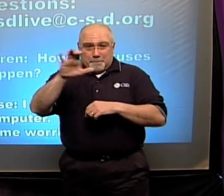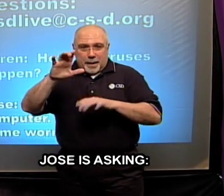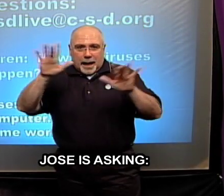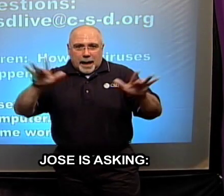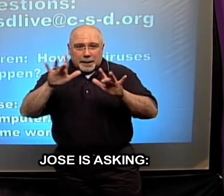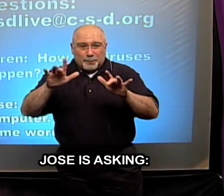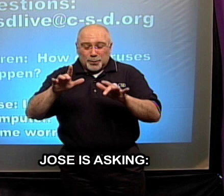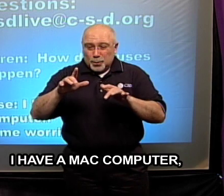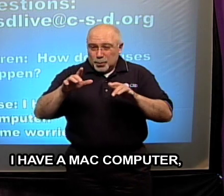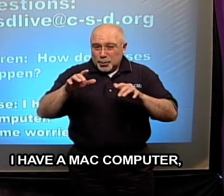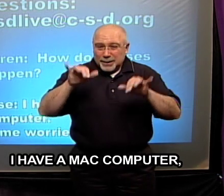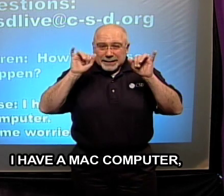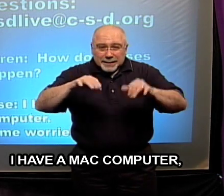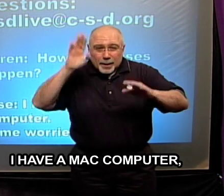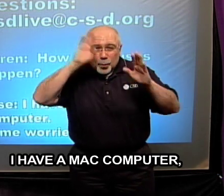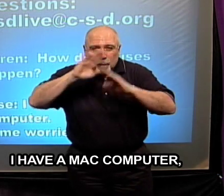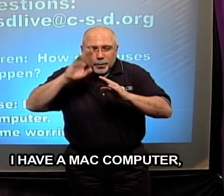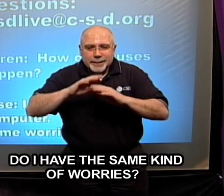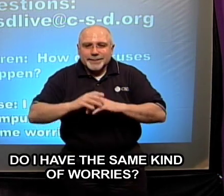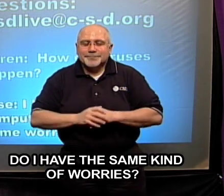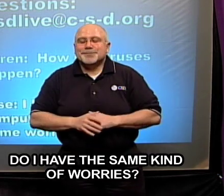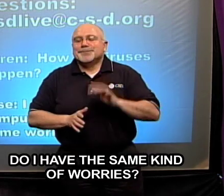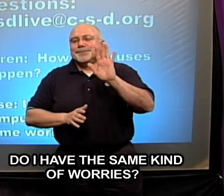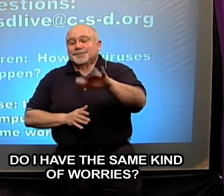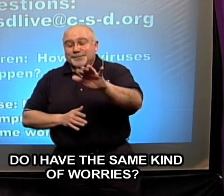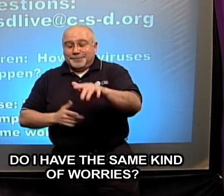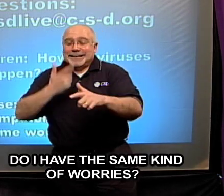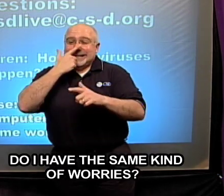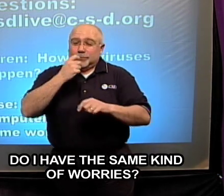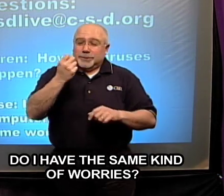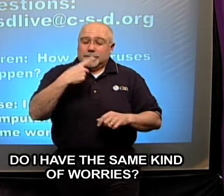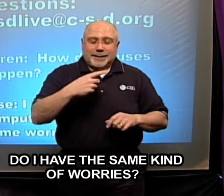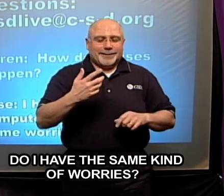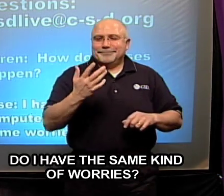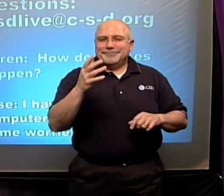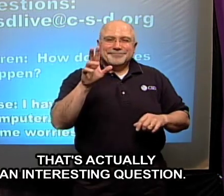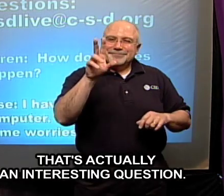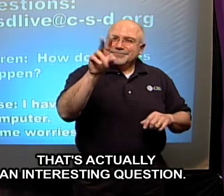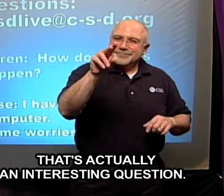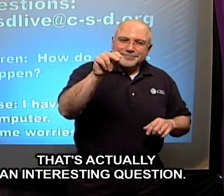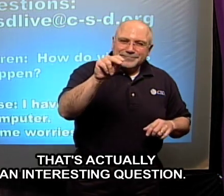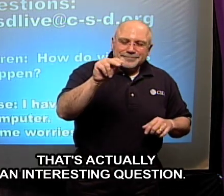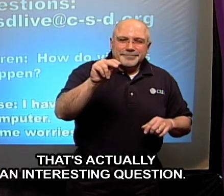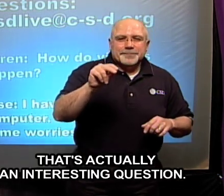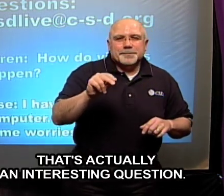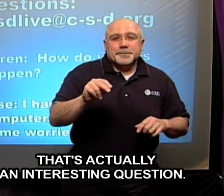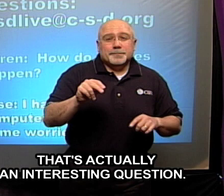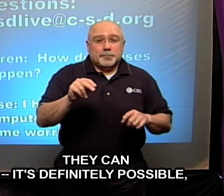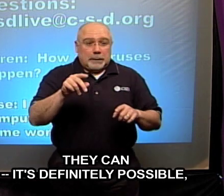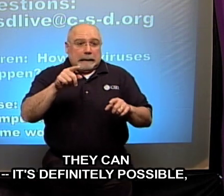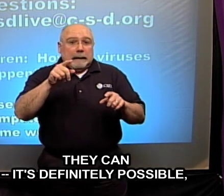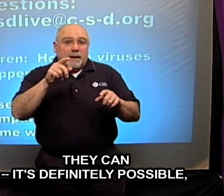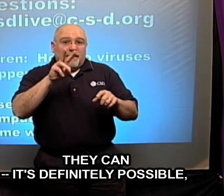Jose is asking I have a Mac computer do I have the same kind of worries it's actually an interesting question they can